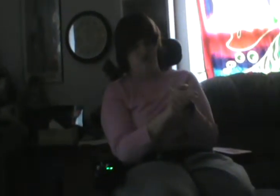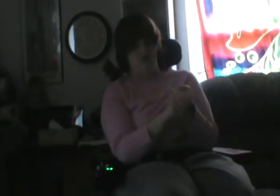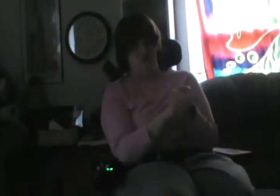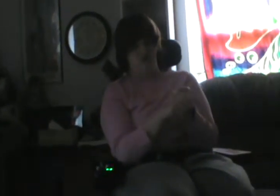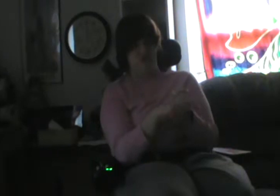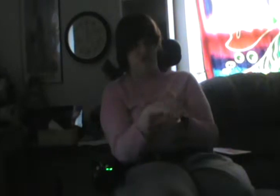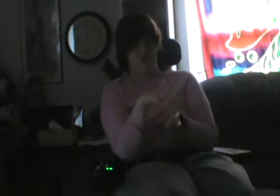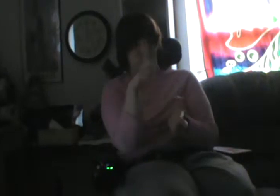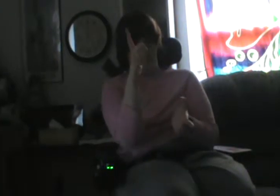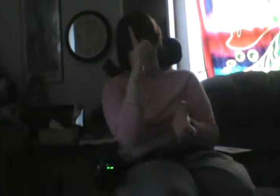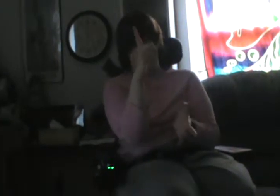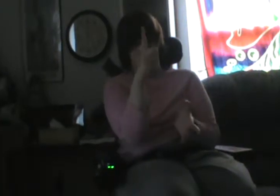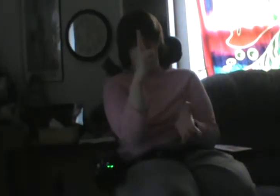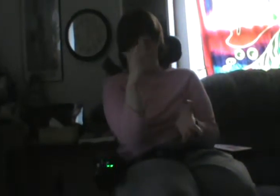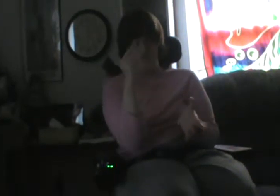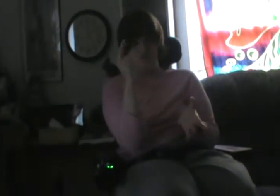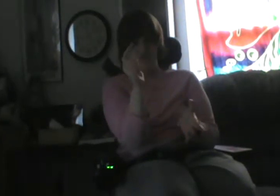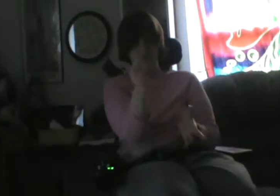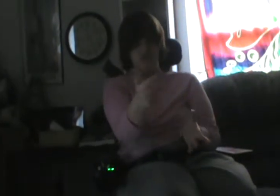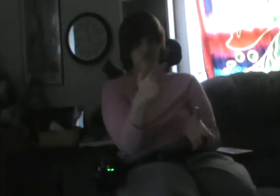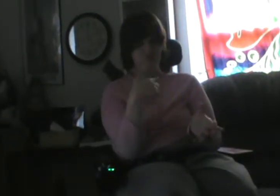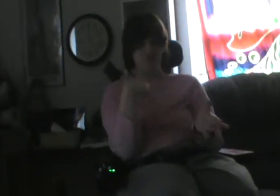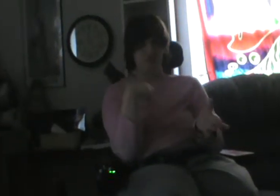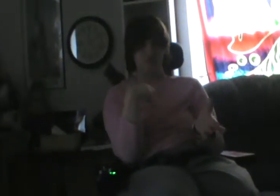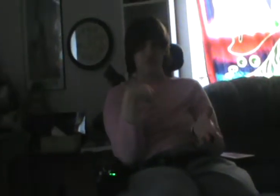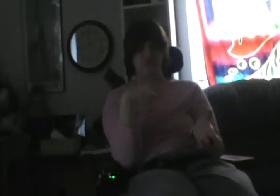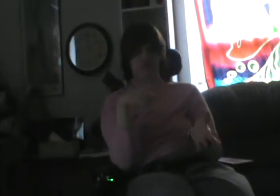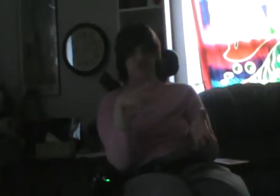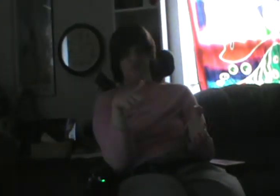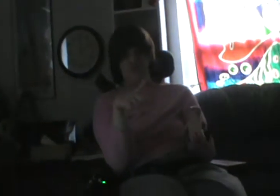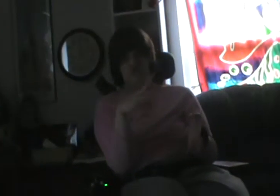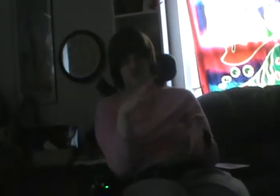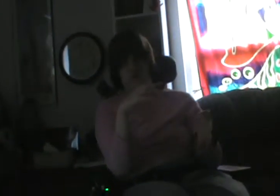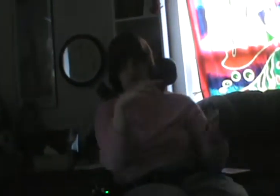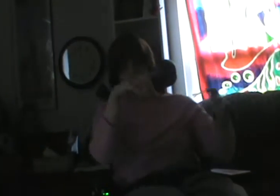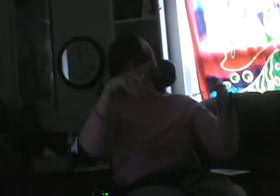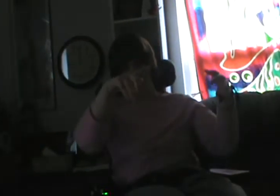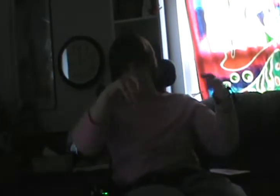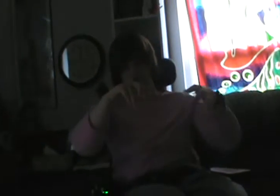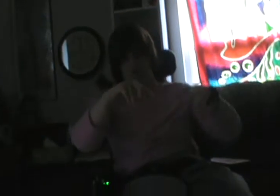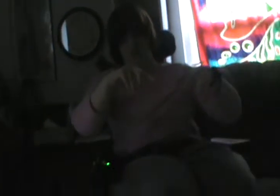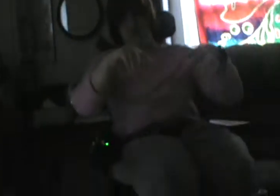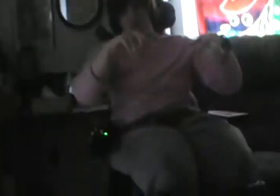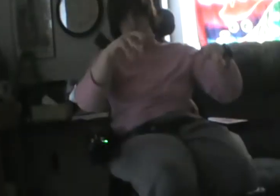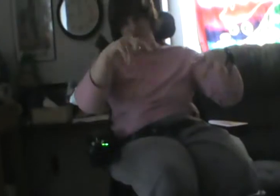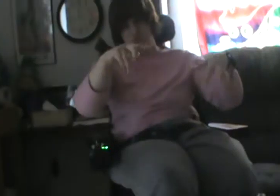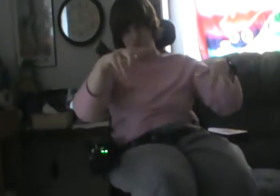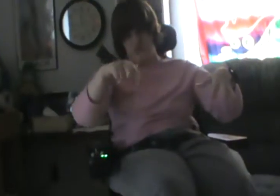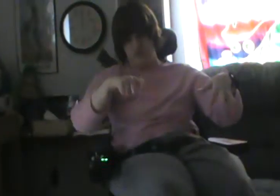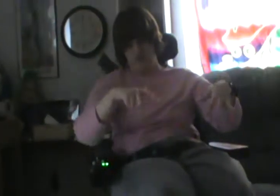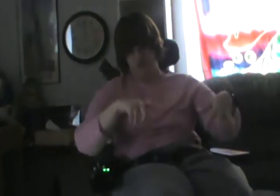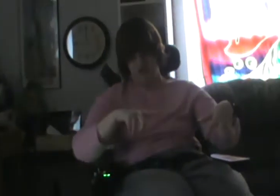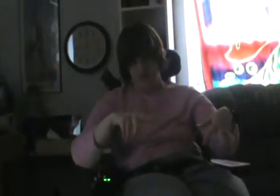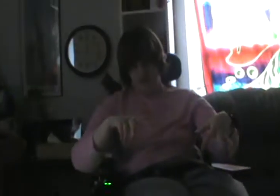I truly do believe we have everything we need.